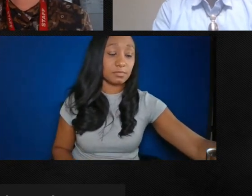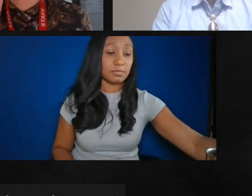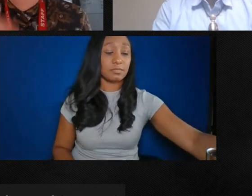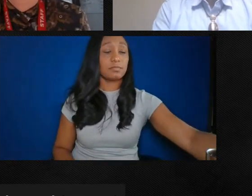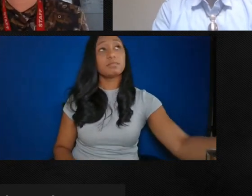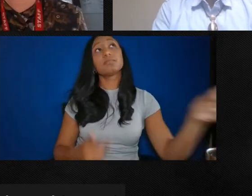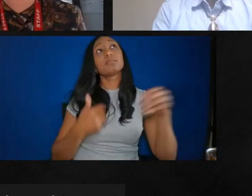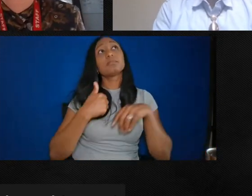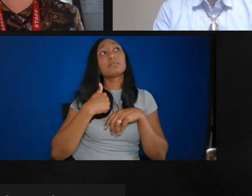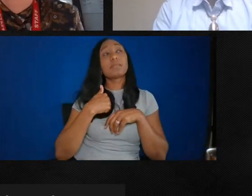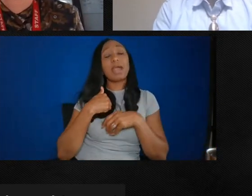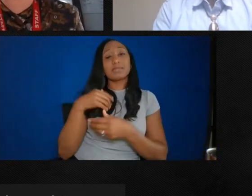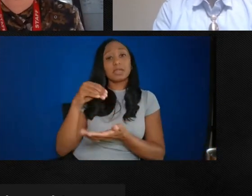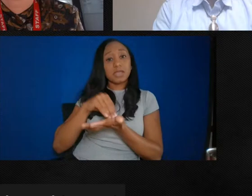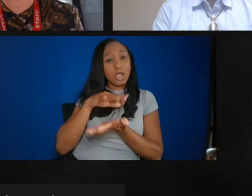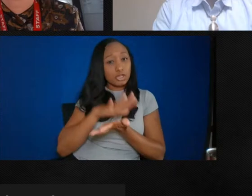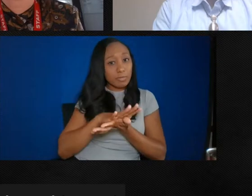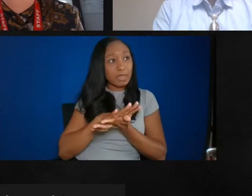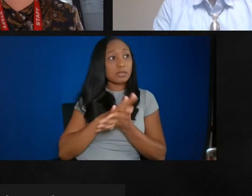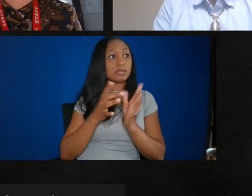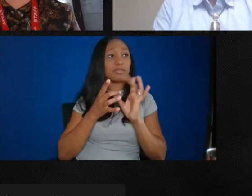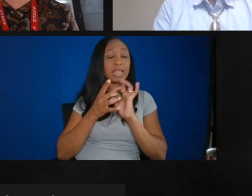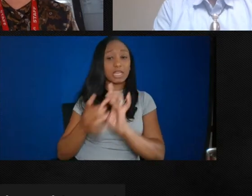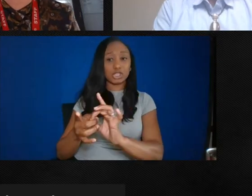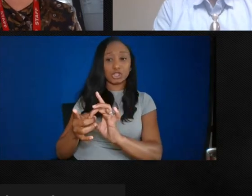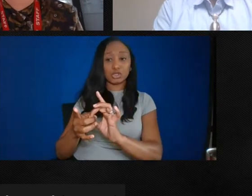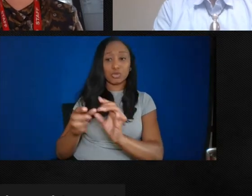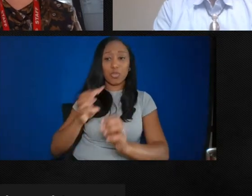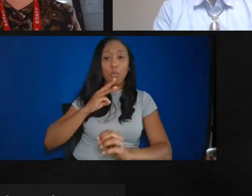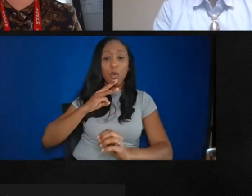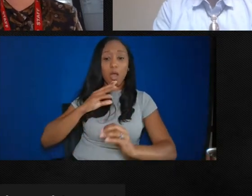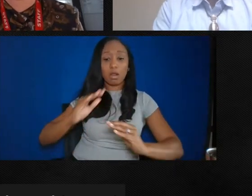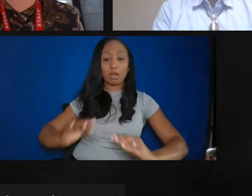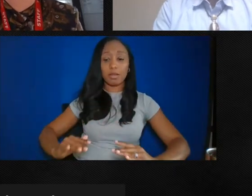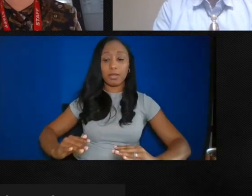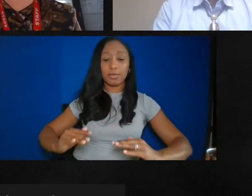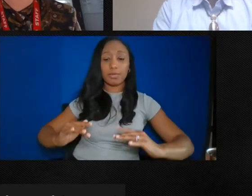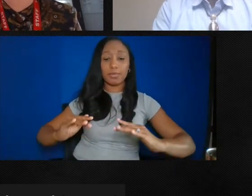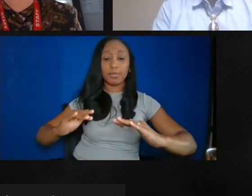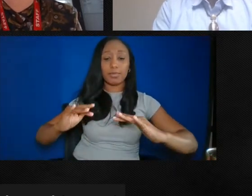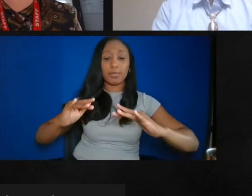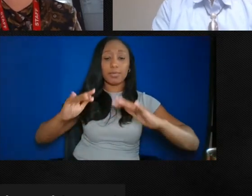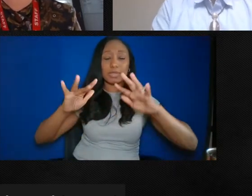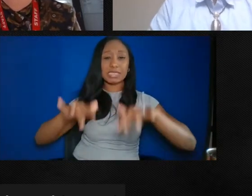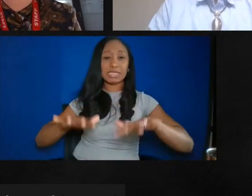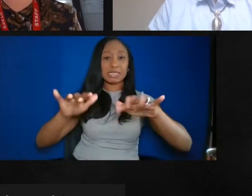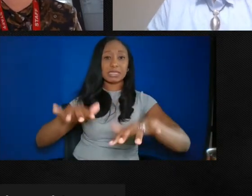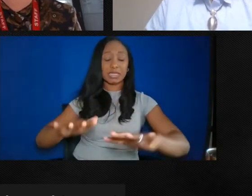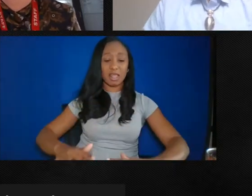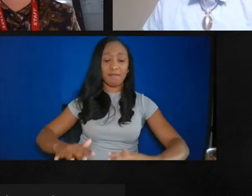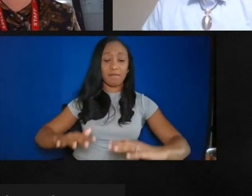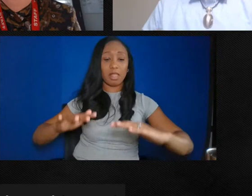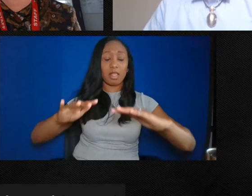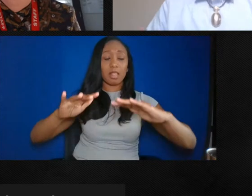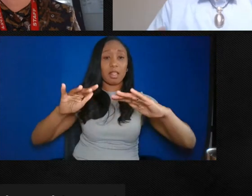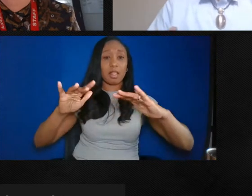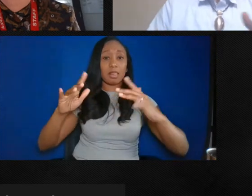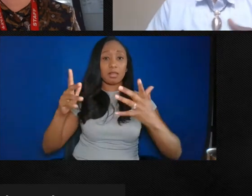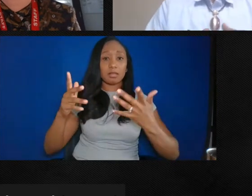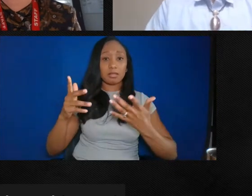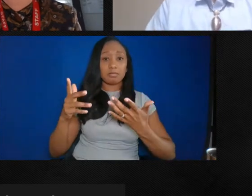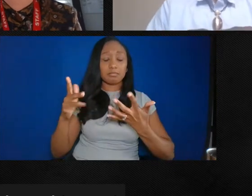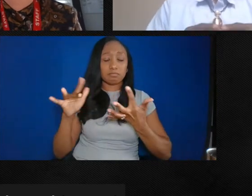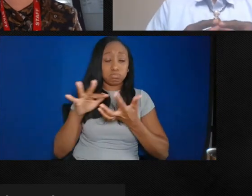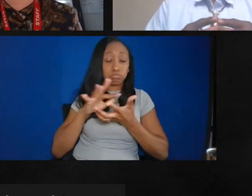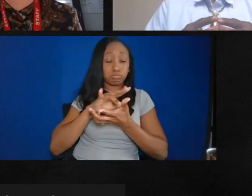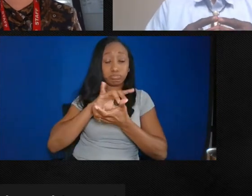dealing with sea level rise and coastal change and coastal erosion. And this is what I say.